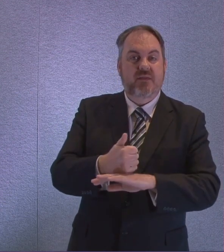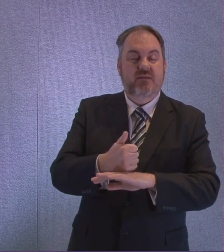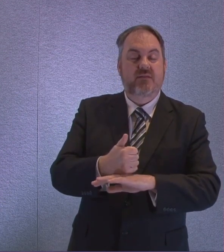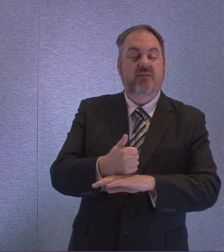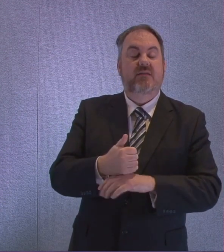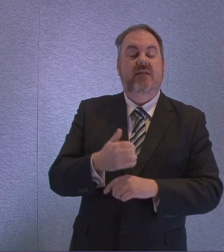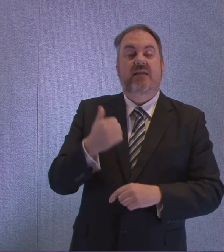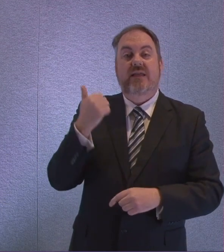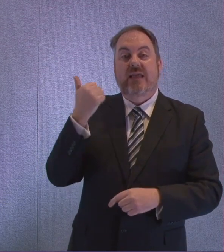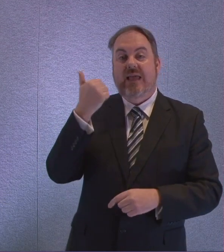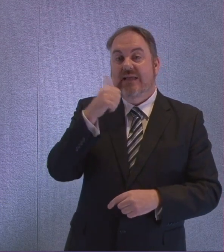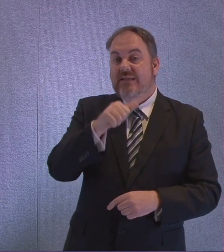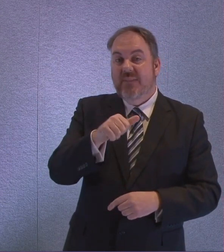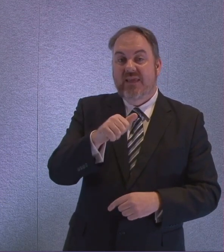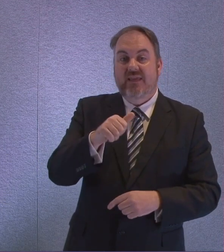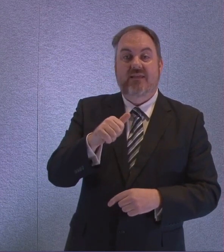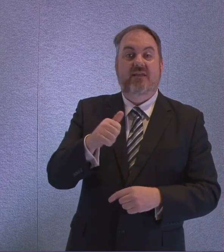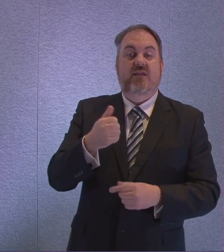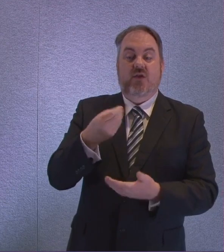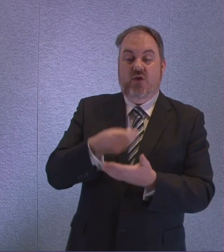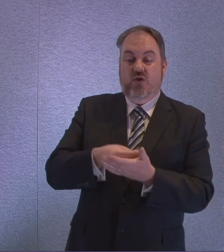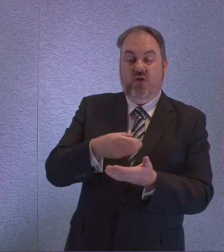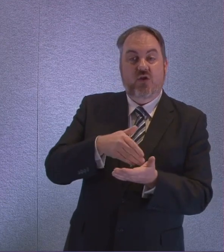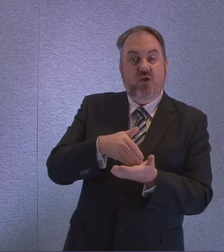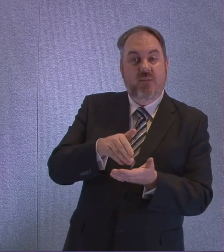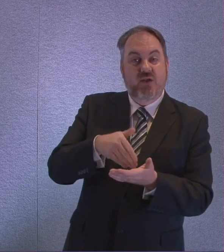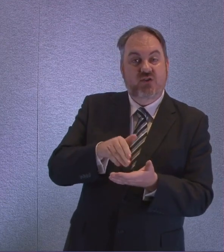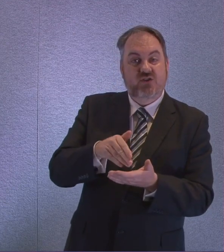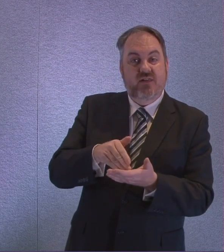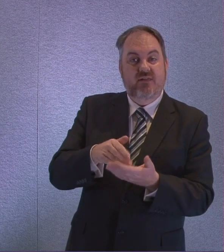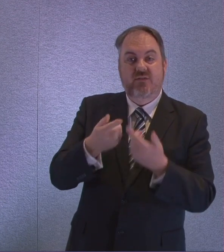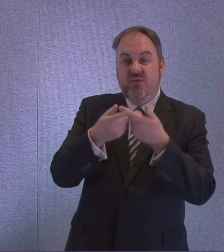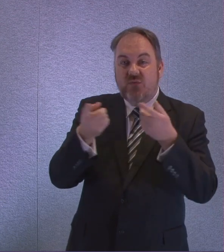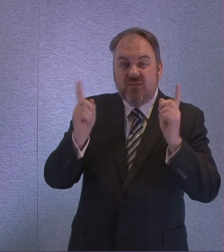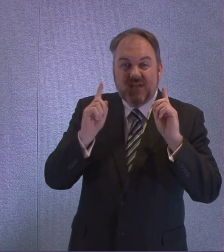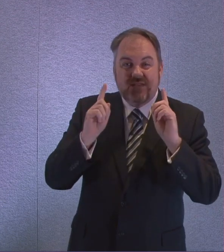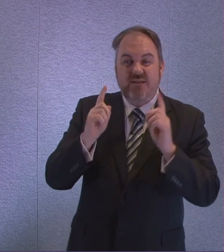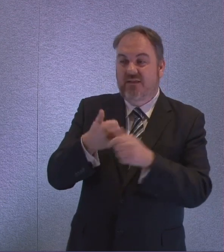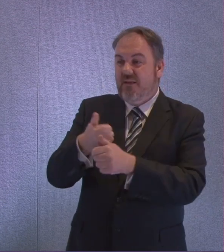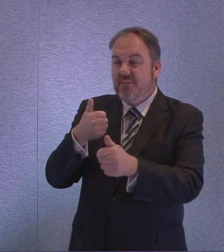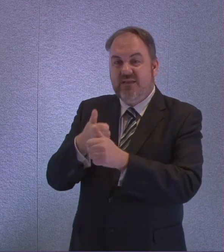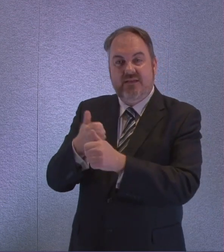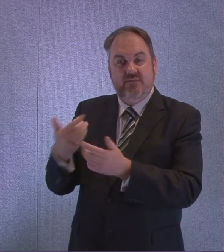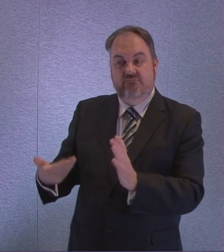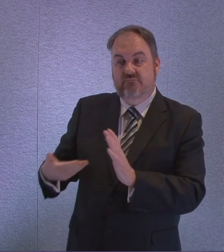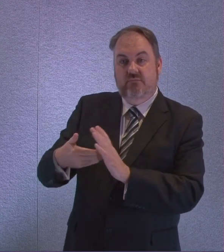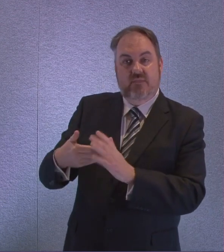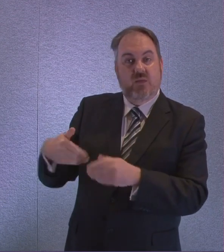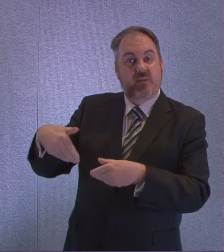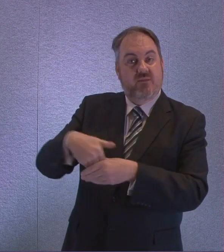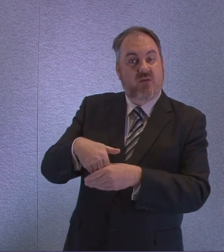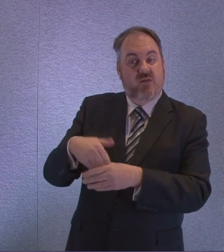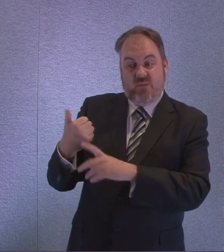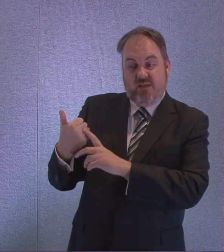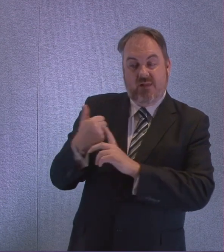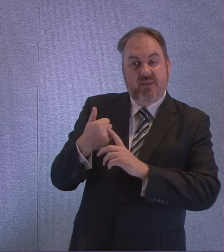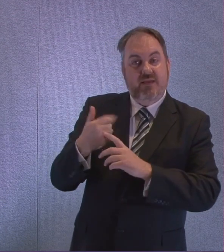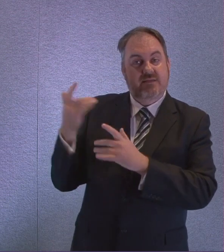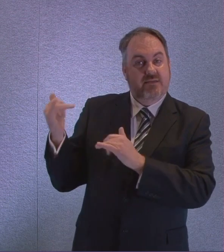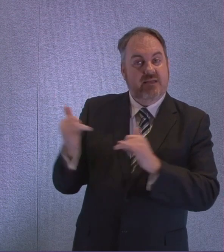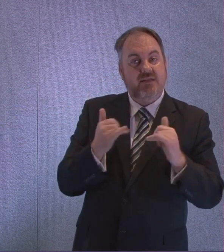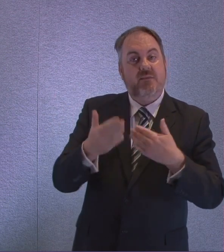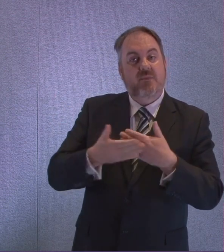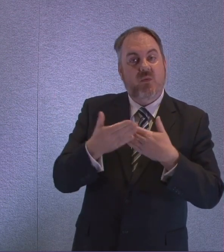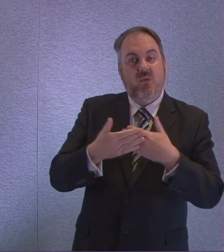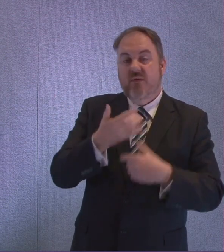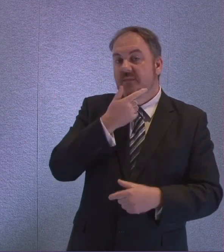commercial testing capacity as well. Testing is really important. It's important now. It will become really important as we have an